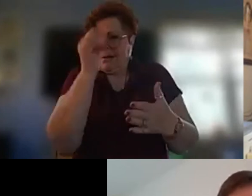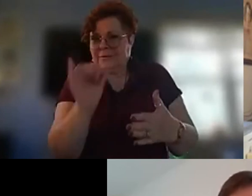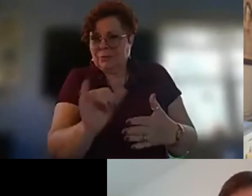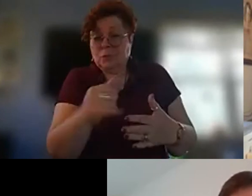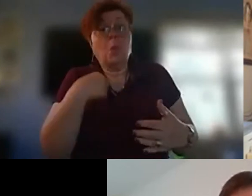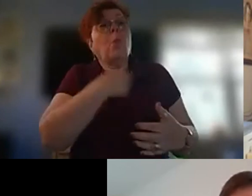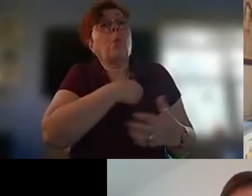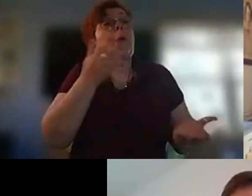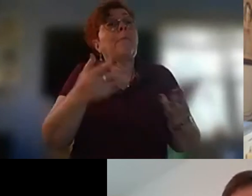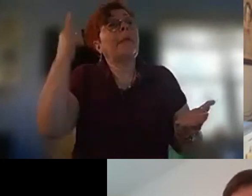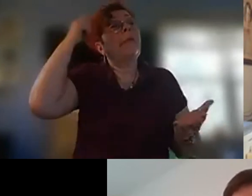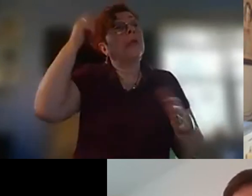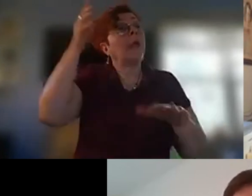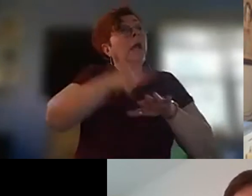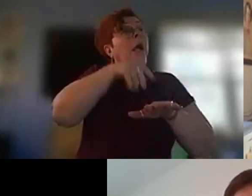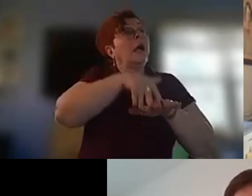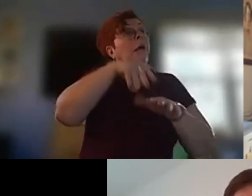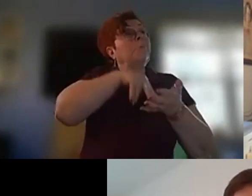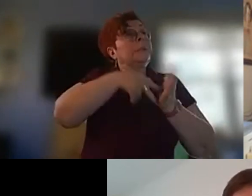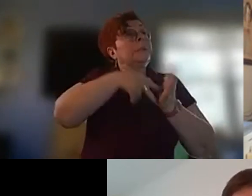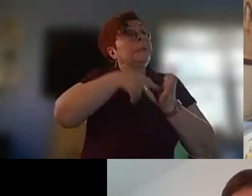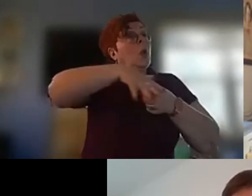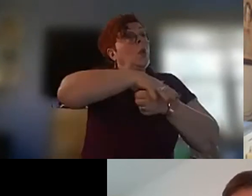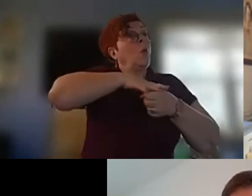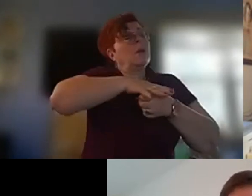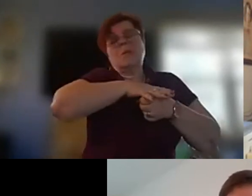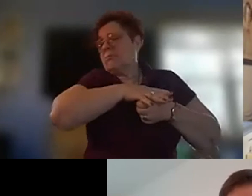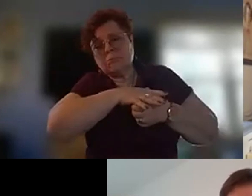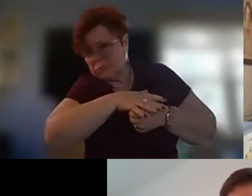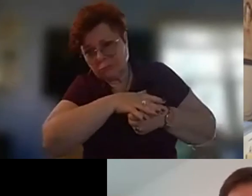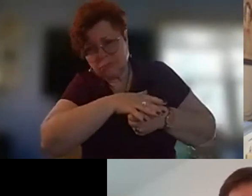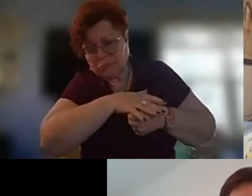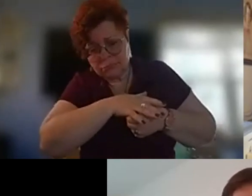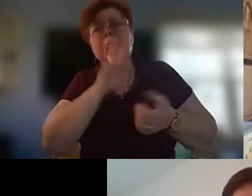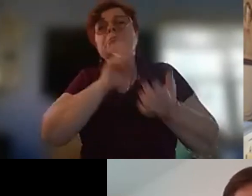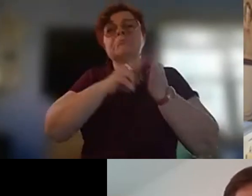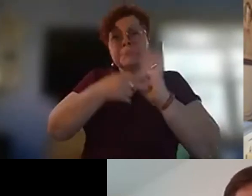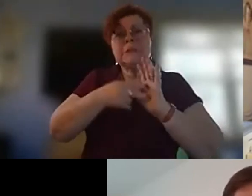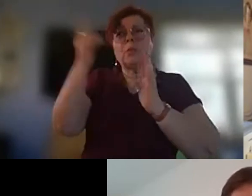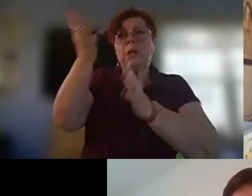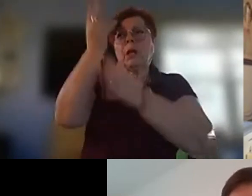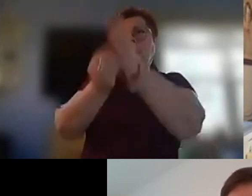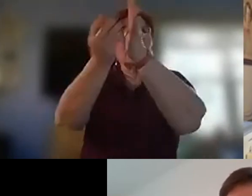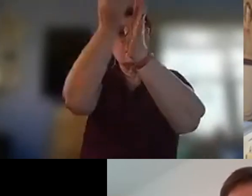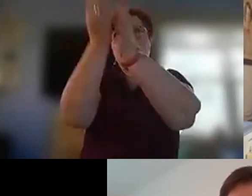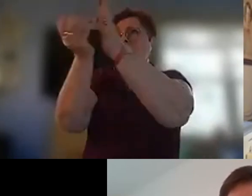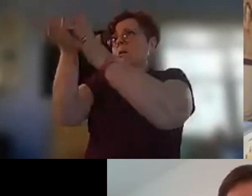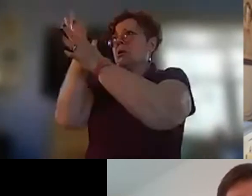indigenous as local but we lost indigenous in europe and we lost indigenous i mean we lost indigenous everywhere